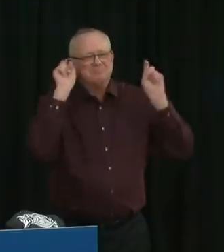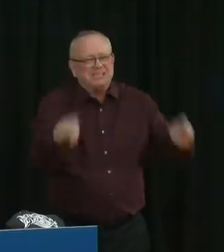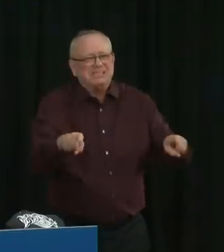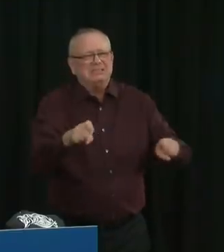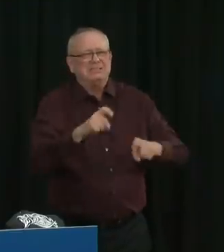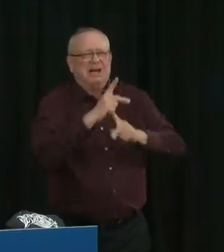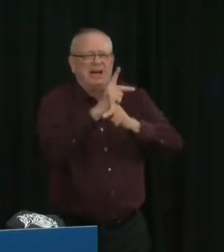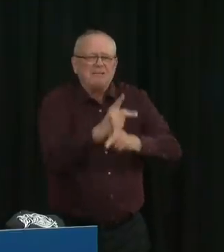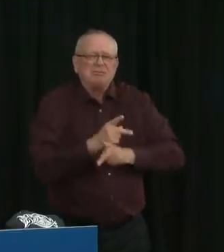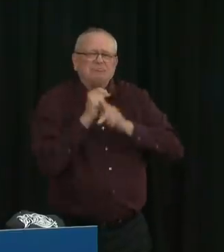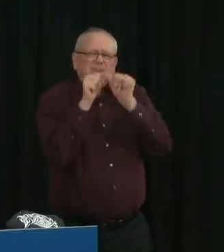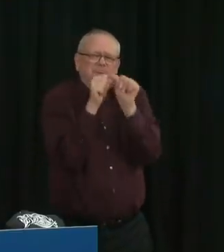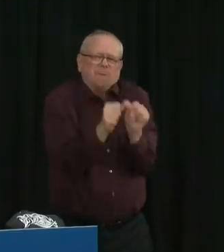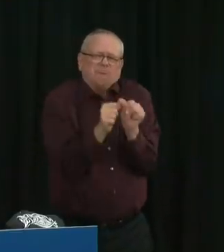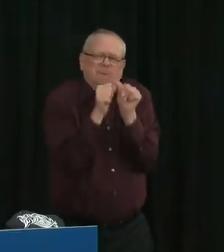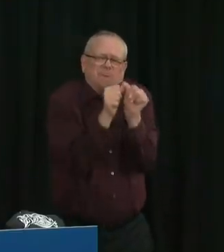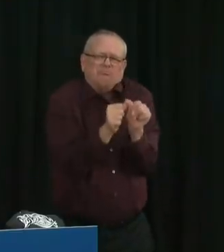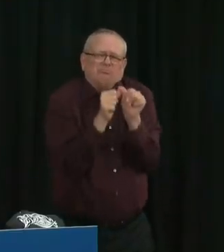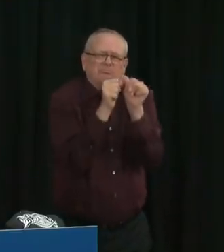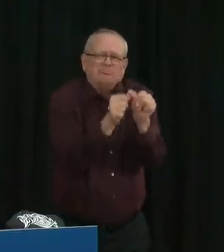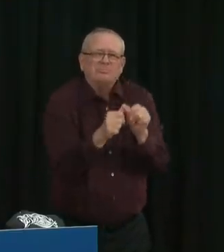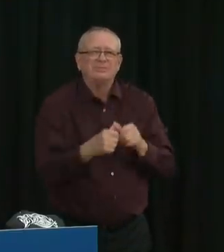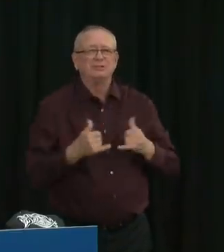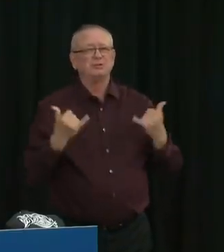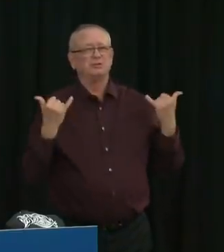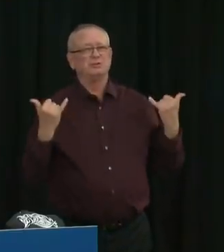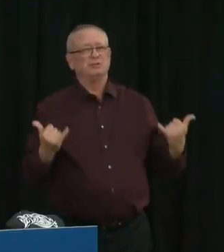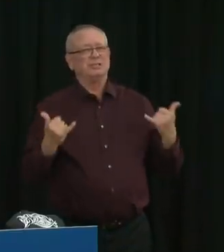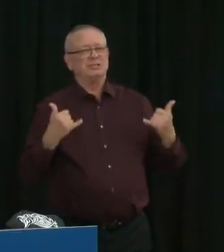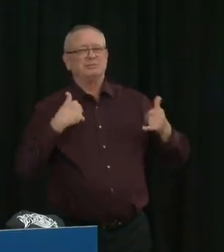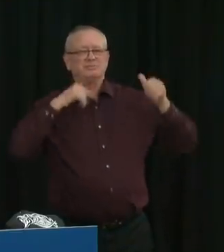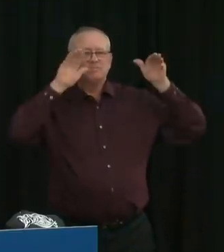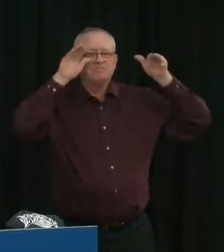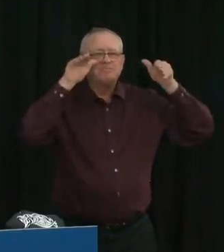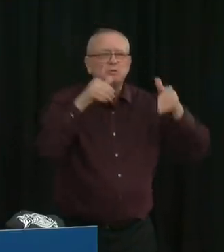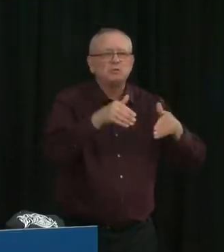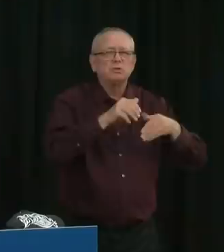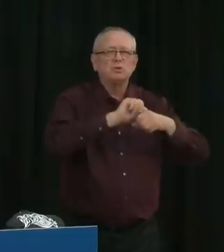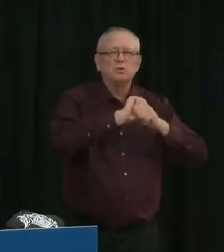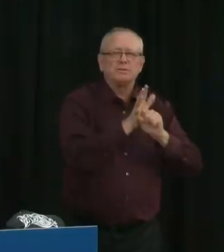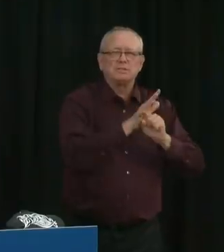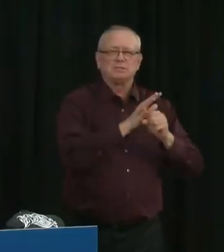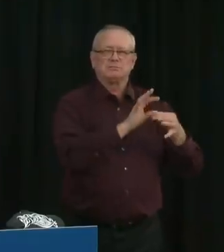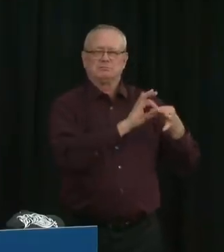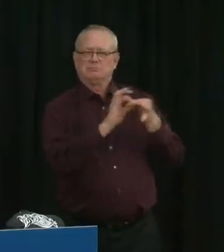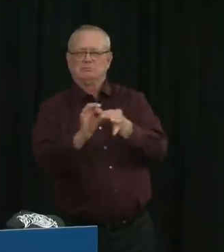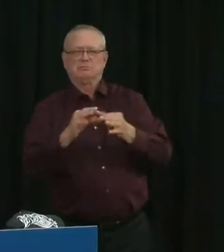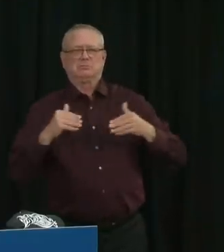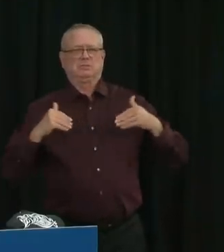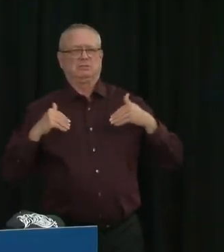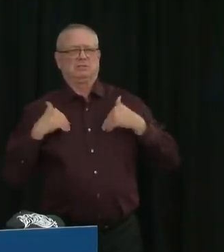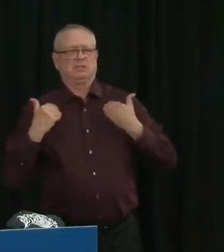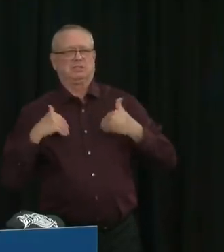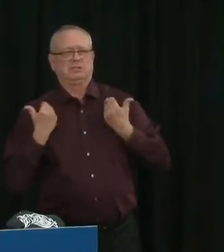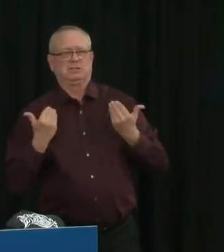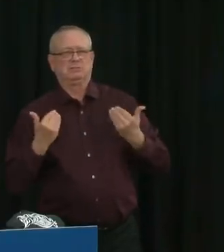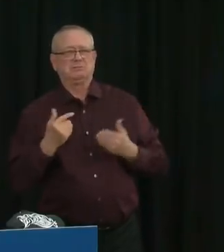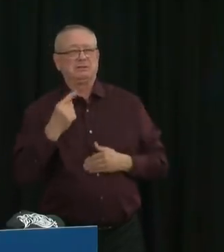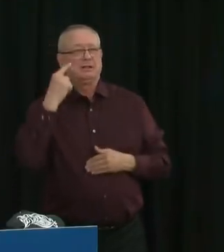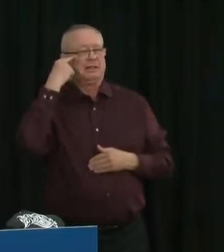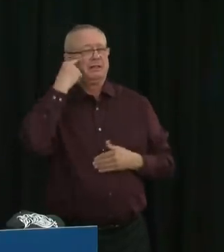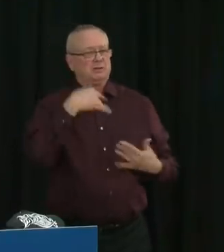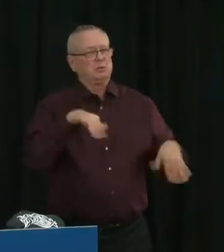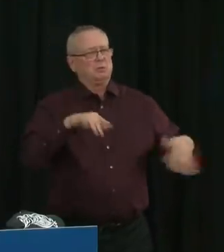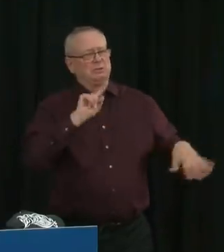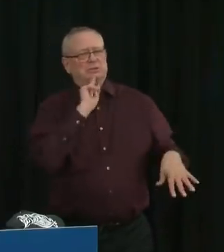younger Albertans, and why this is something that we all need to take seriously. In no way are young people the